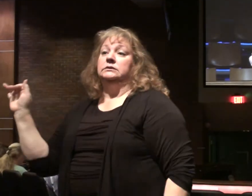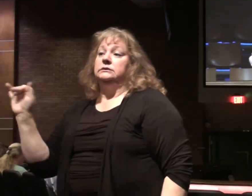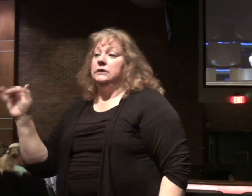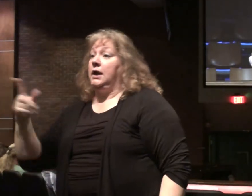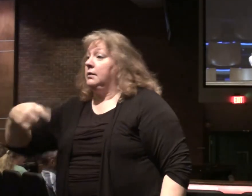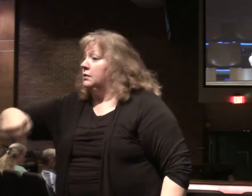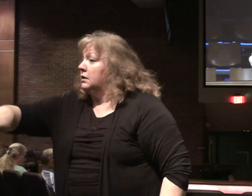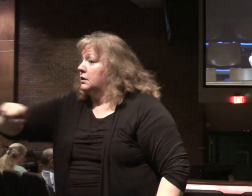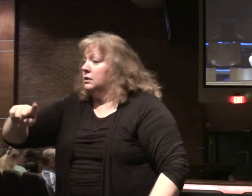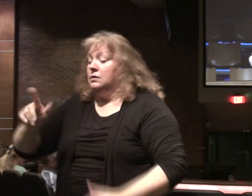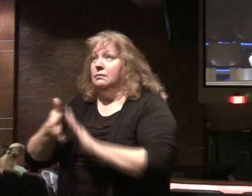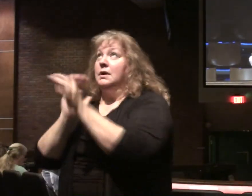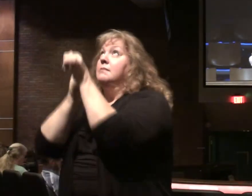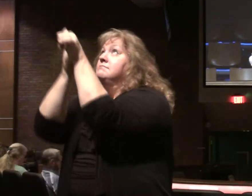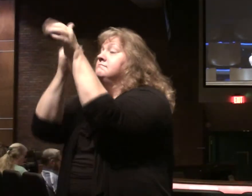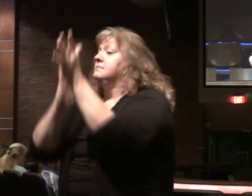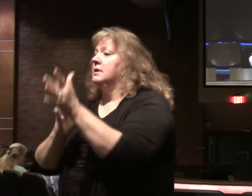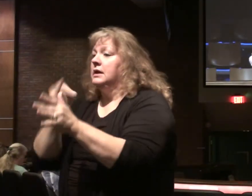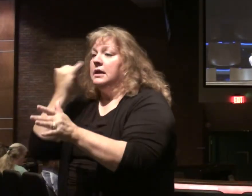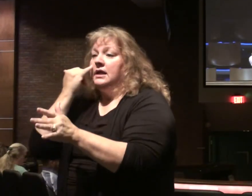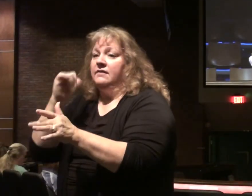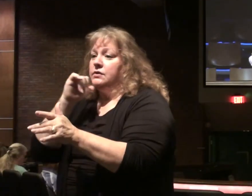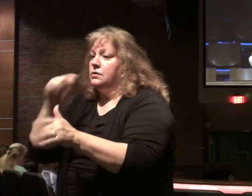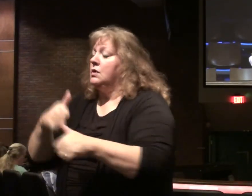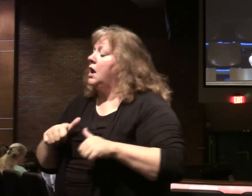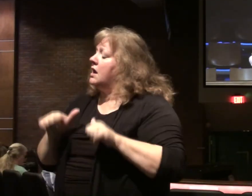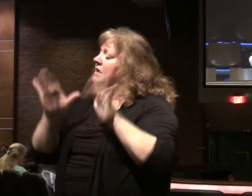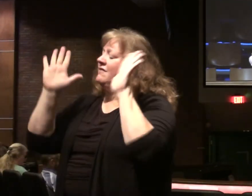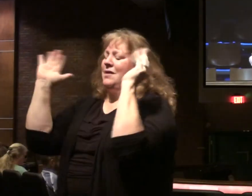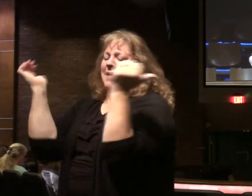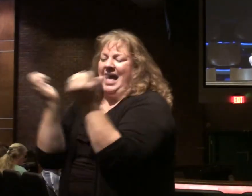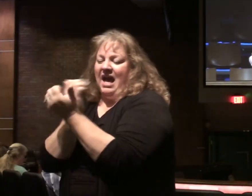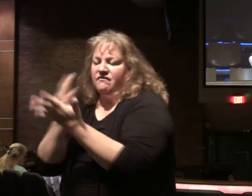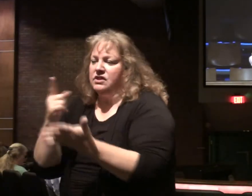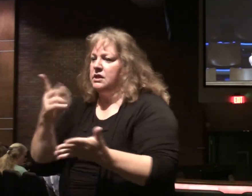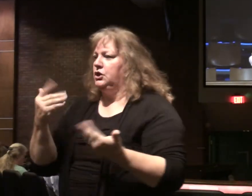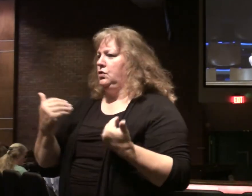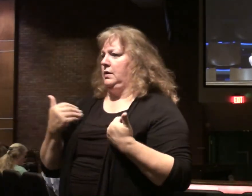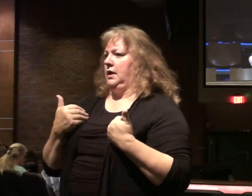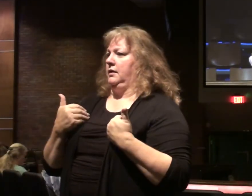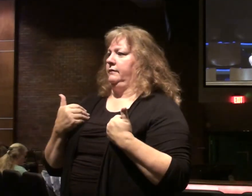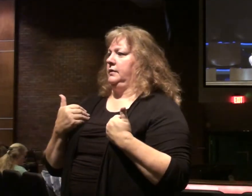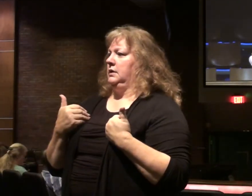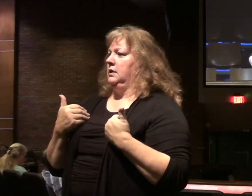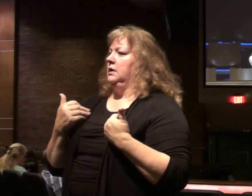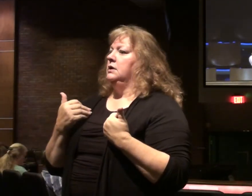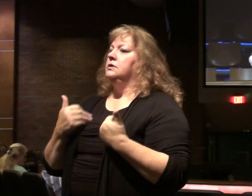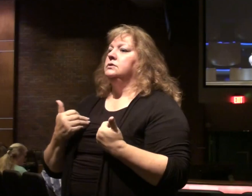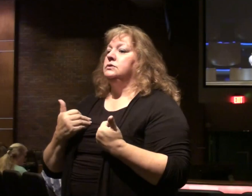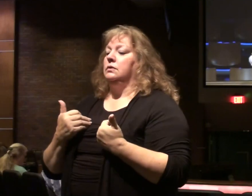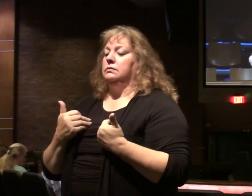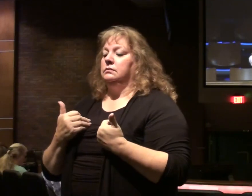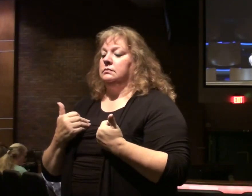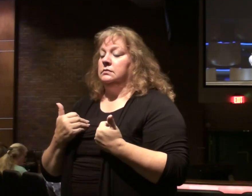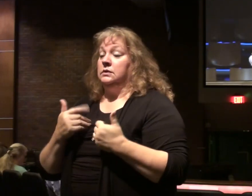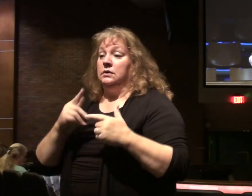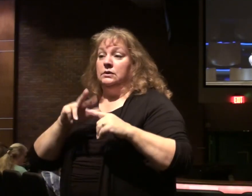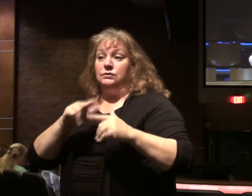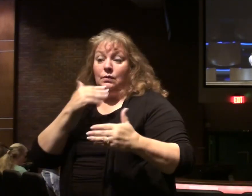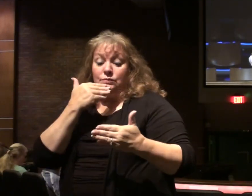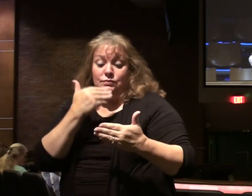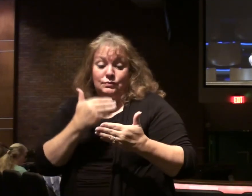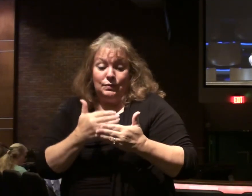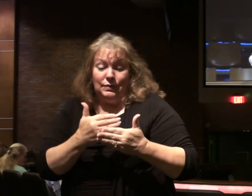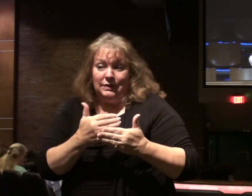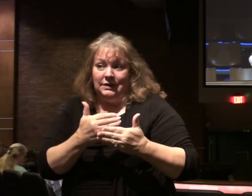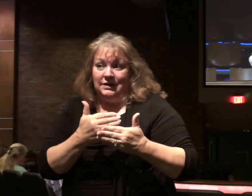none of you can be My disciples who does not give up all his own possessions. Therefore, salt is good, but if